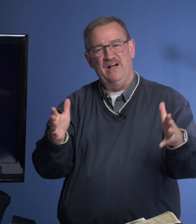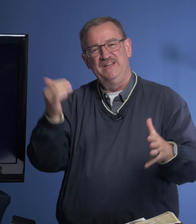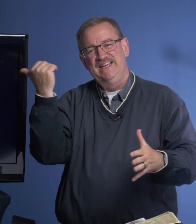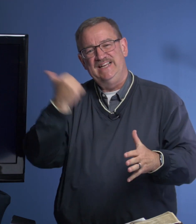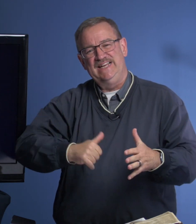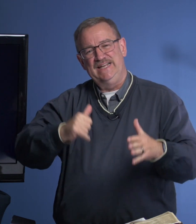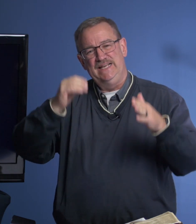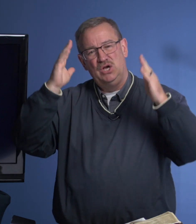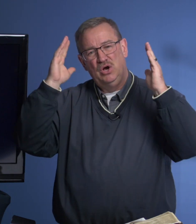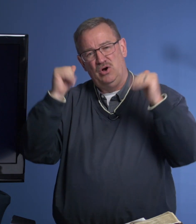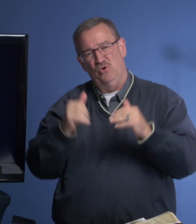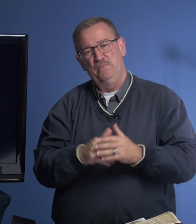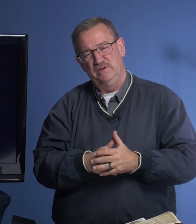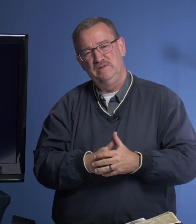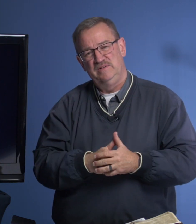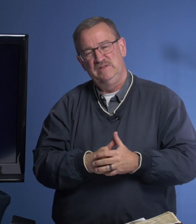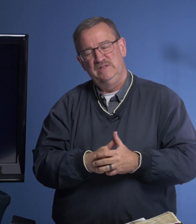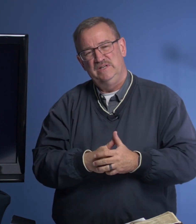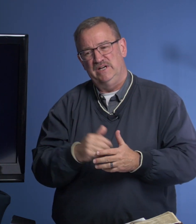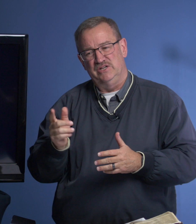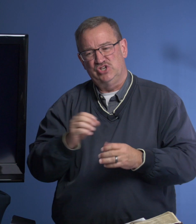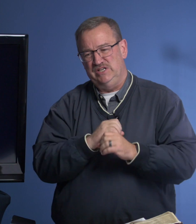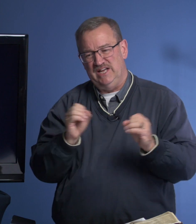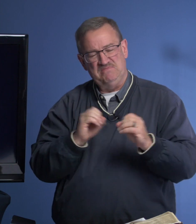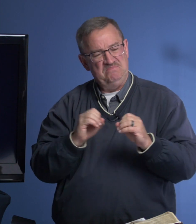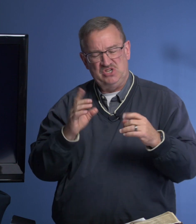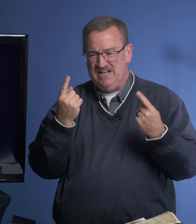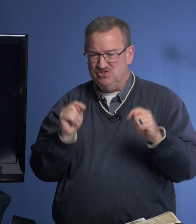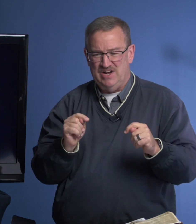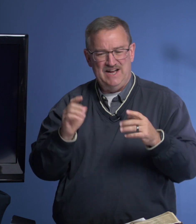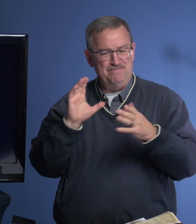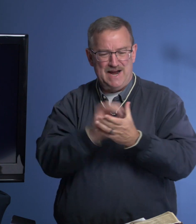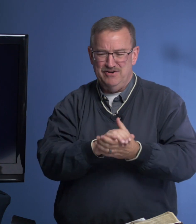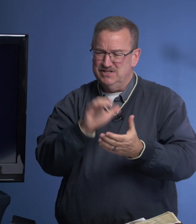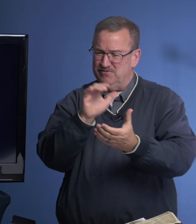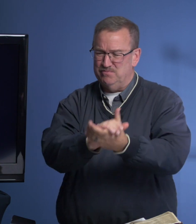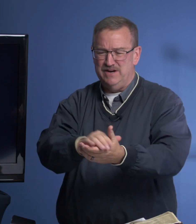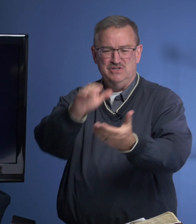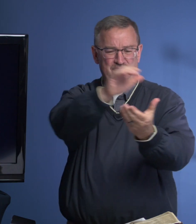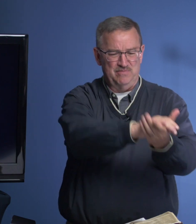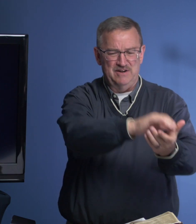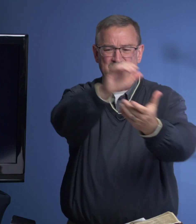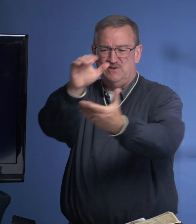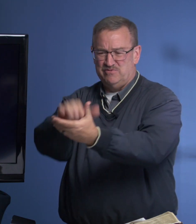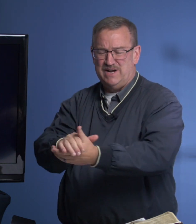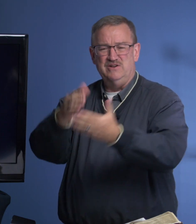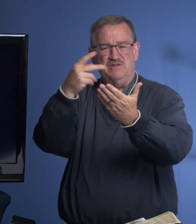any hope. She had tried marriage after marriage after marriage after marriage and